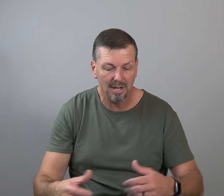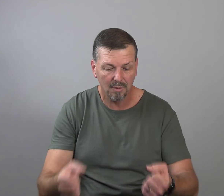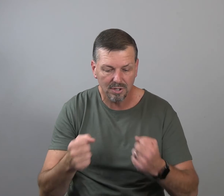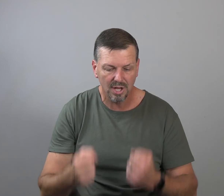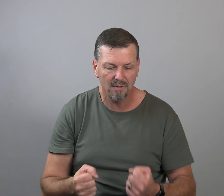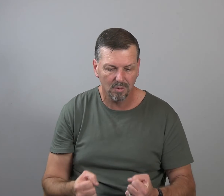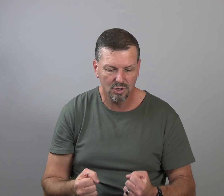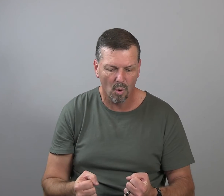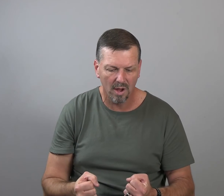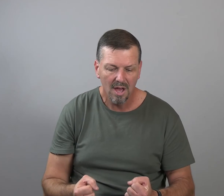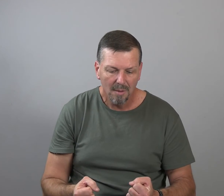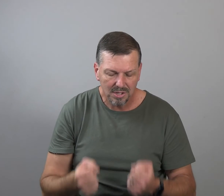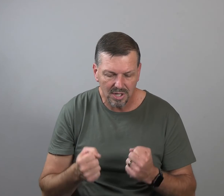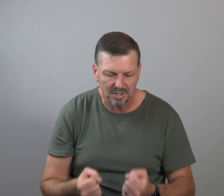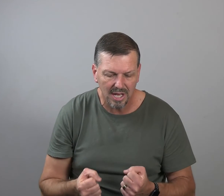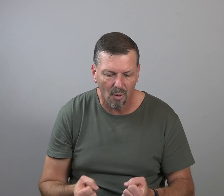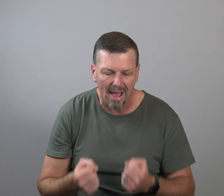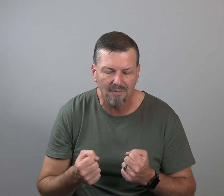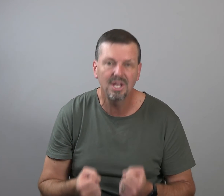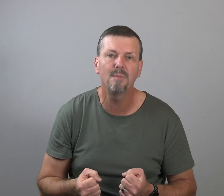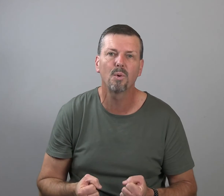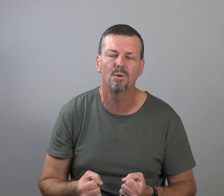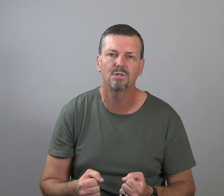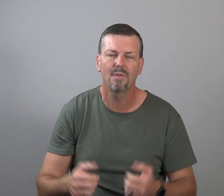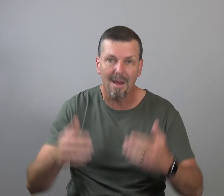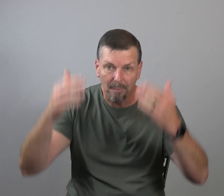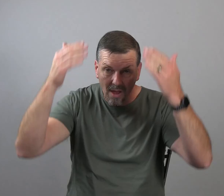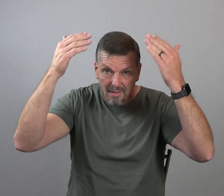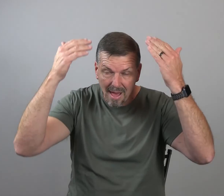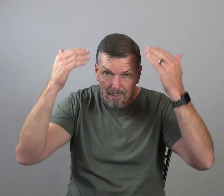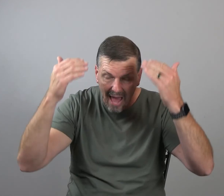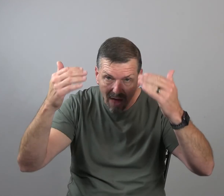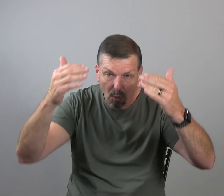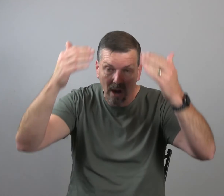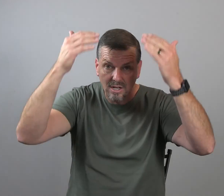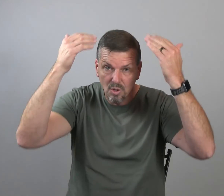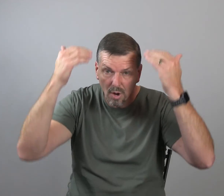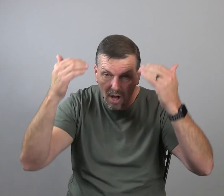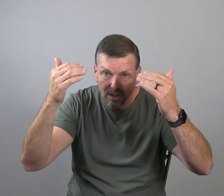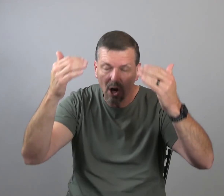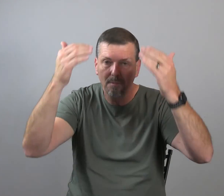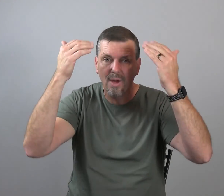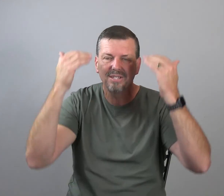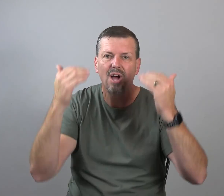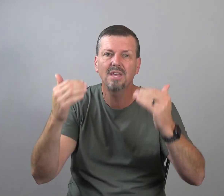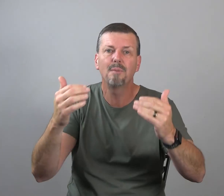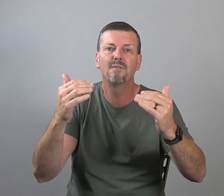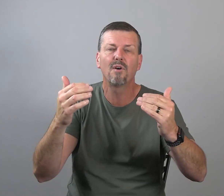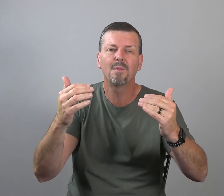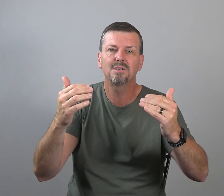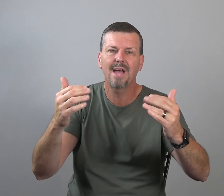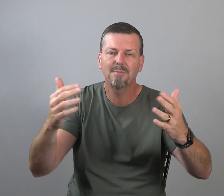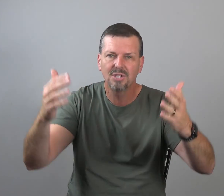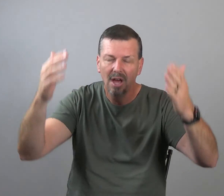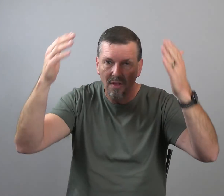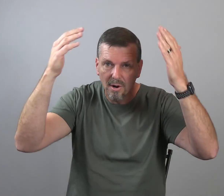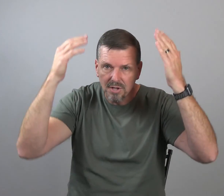immediately receive it with joy. But since they don't have deep roots, so that pathway to do what God's called them to do has not yet been firmly established. Their